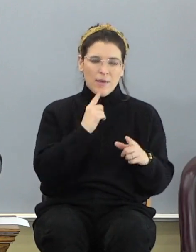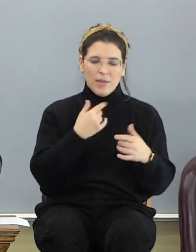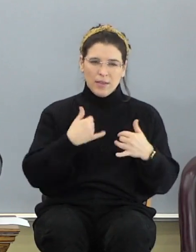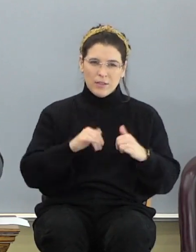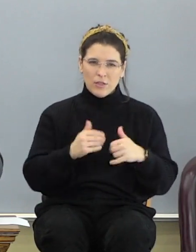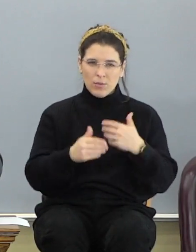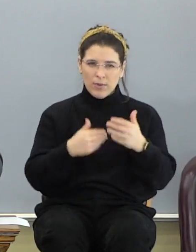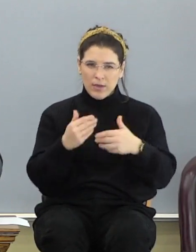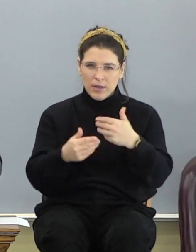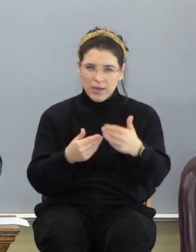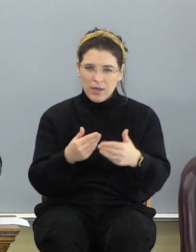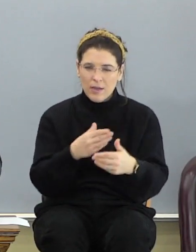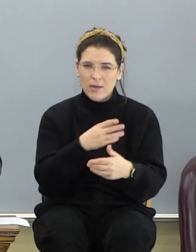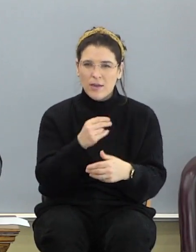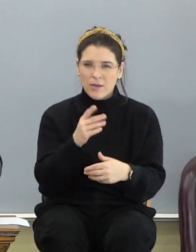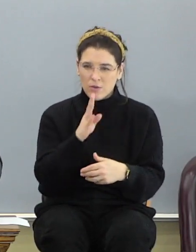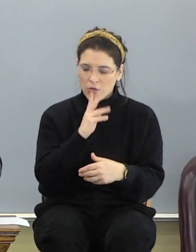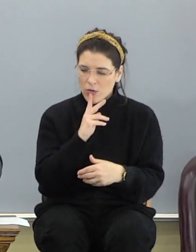went on and talked,